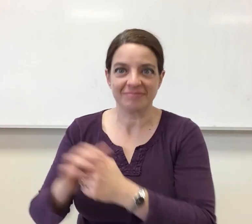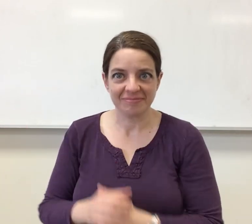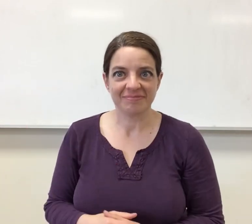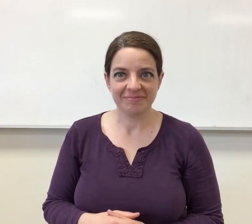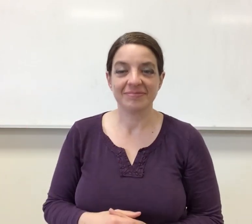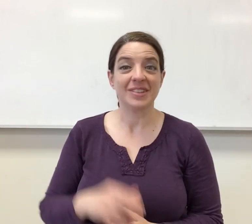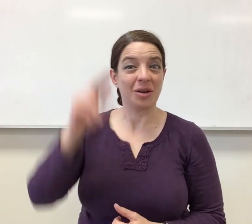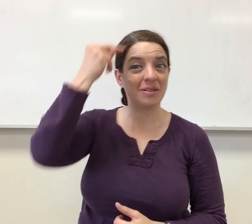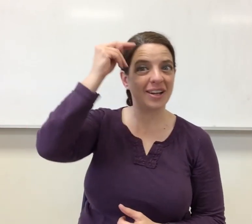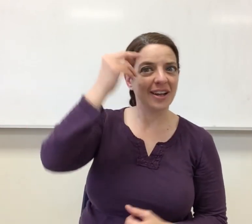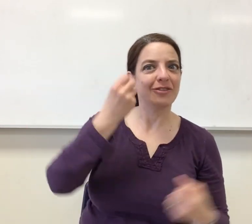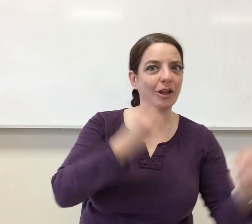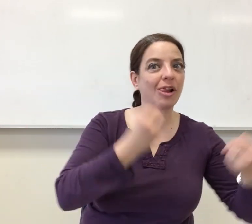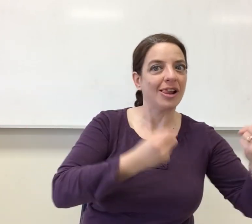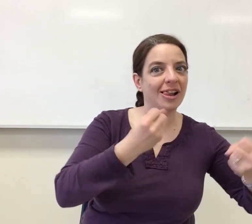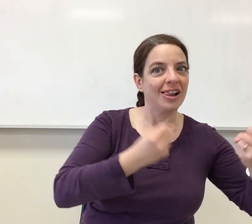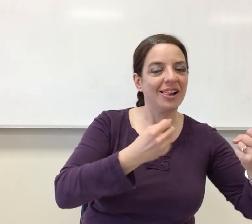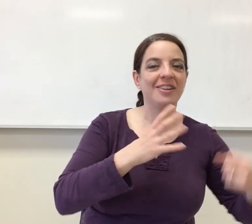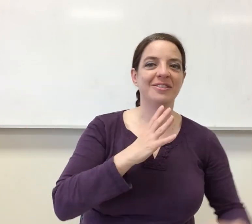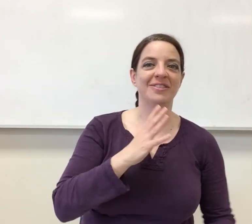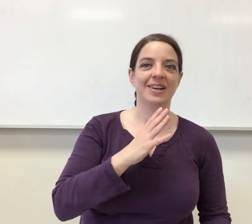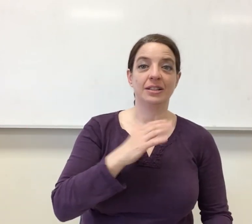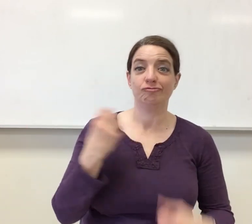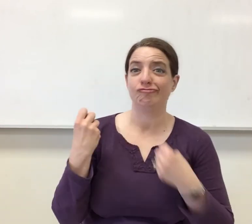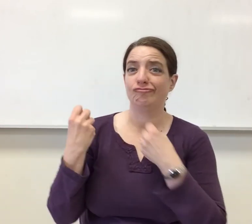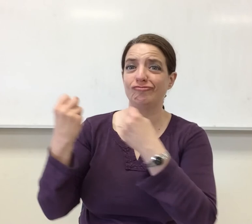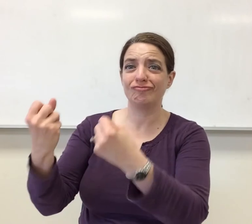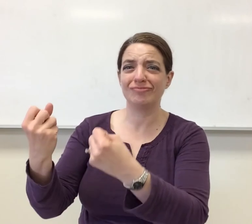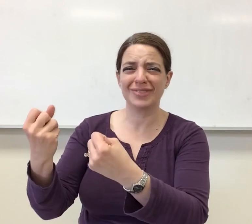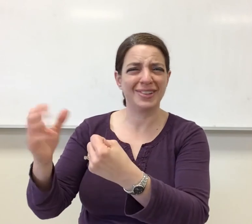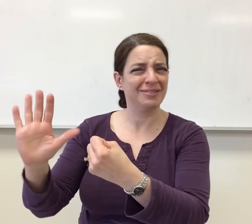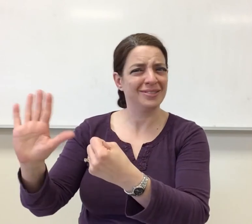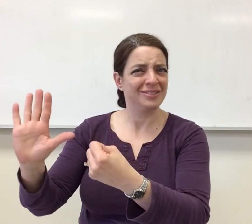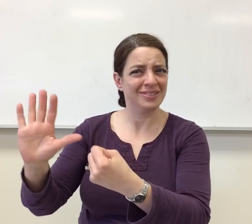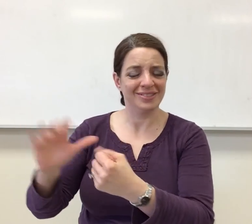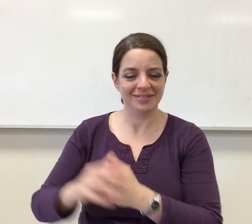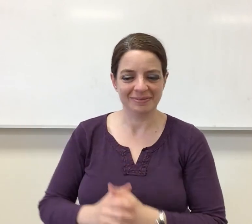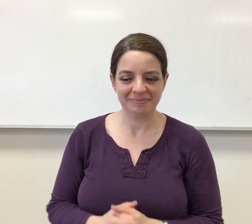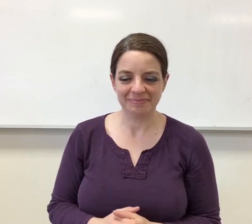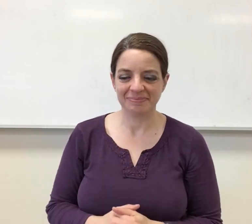the verb to drive. So my nephew can turn the wheel, but he's not going down the road anywhere.